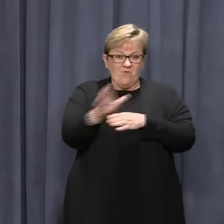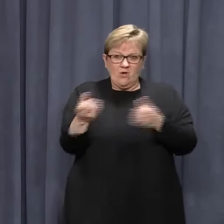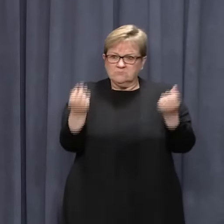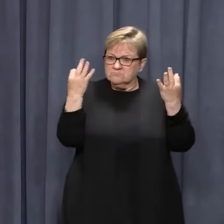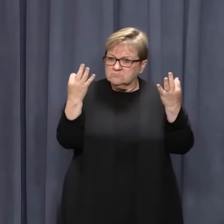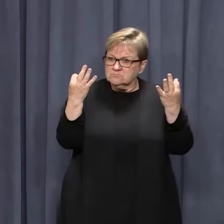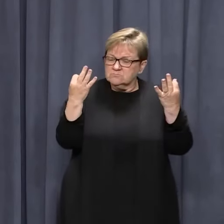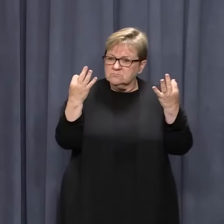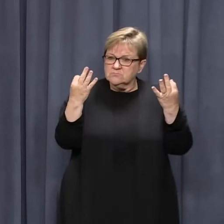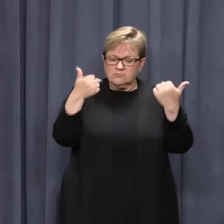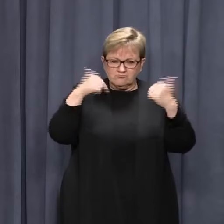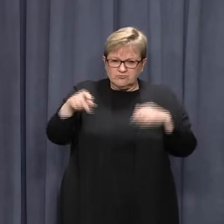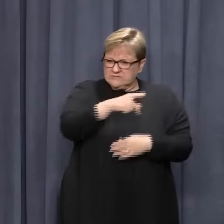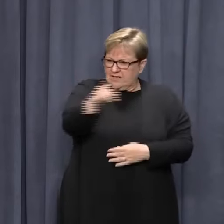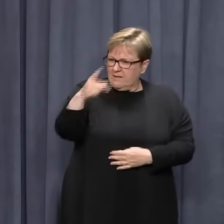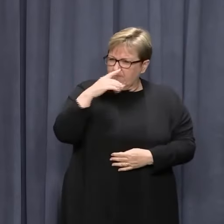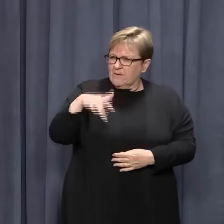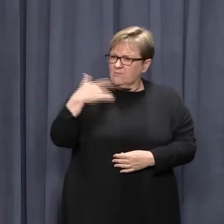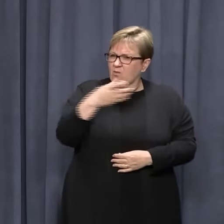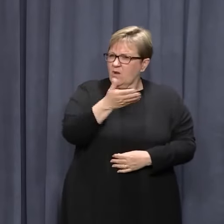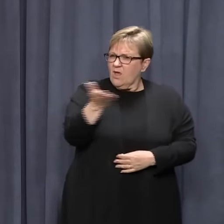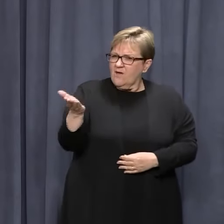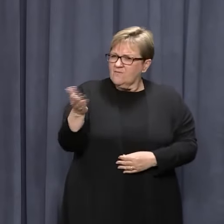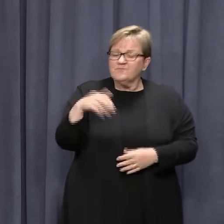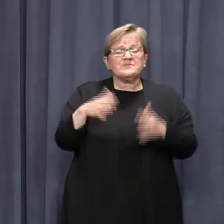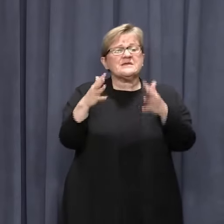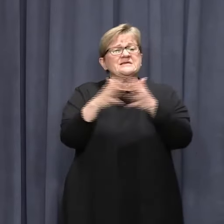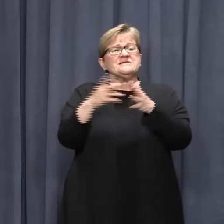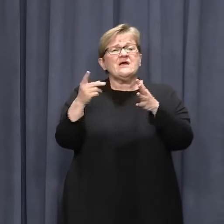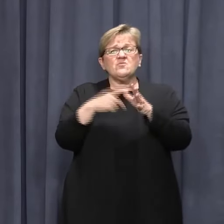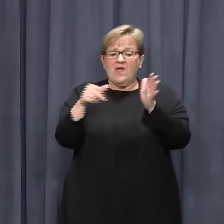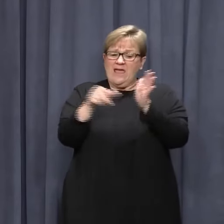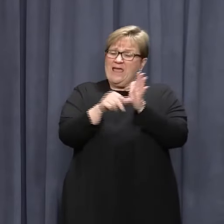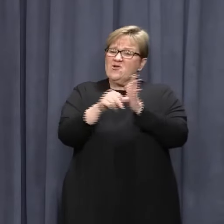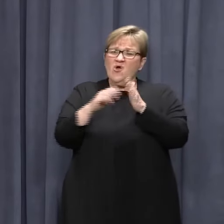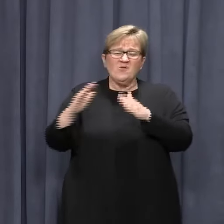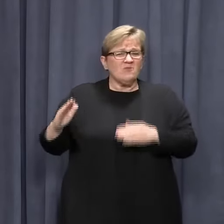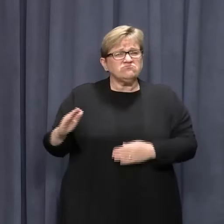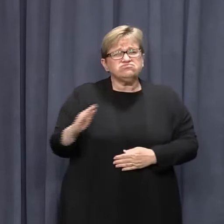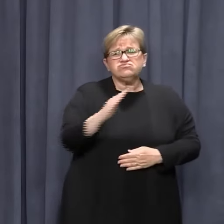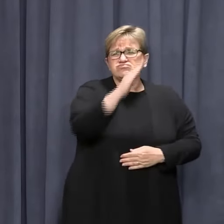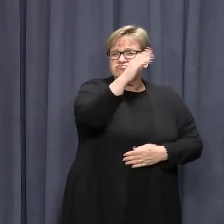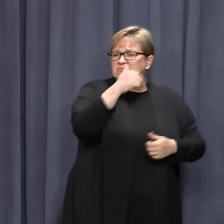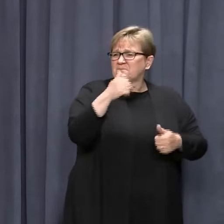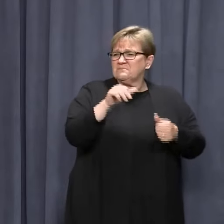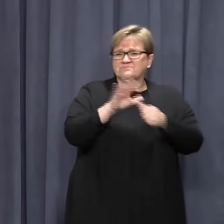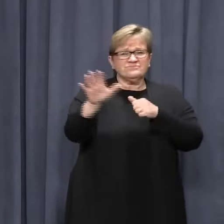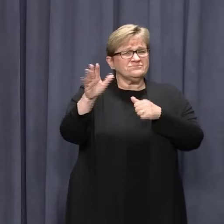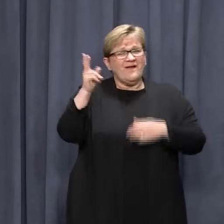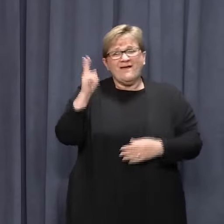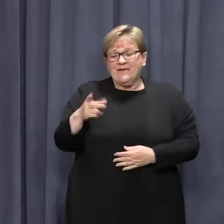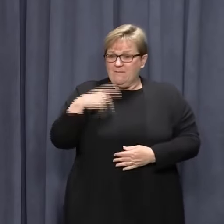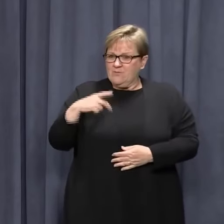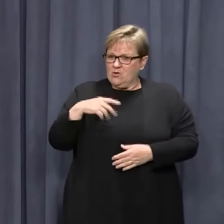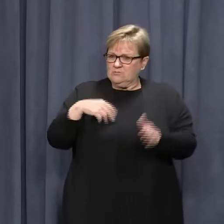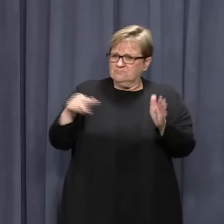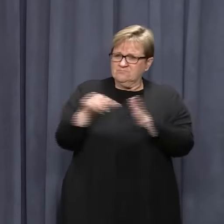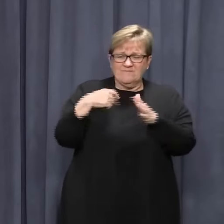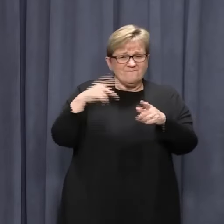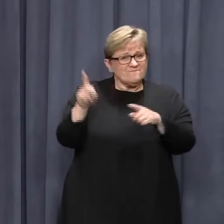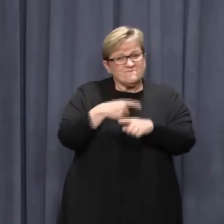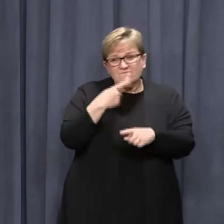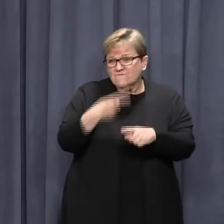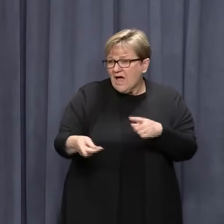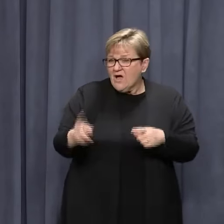out, protecting people's lives. And Western Australia's economy has roared back to life as a result, faster